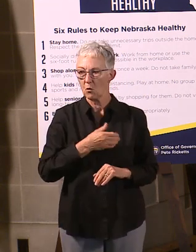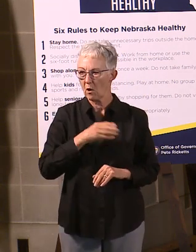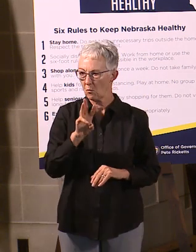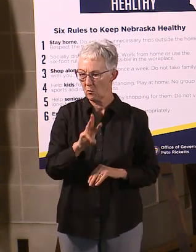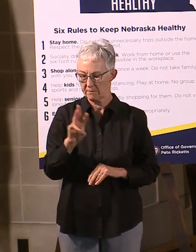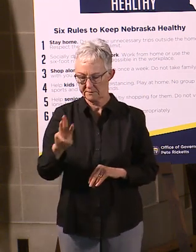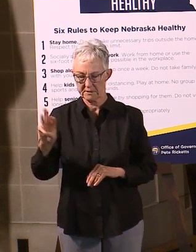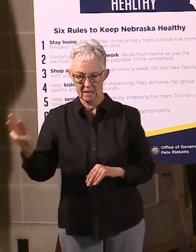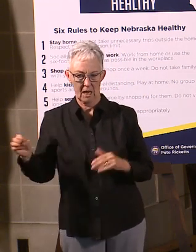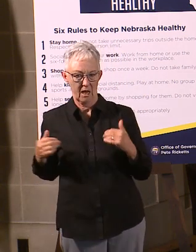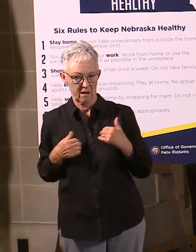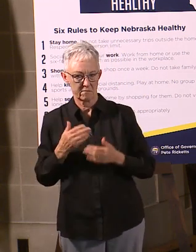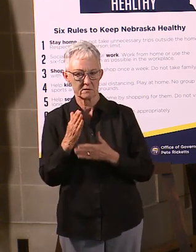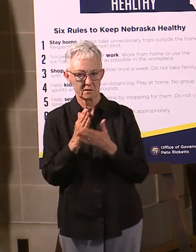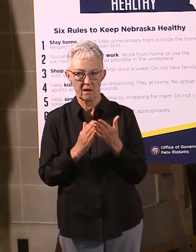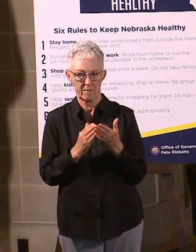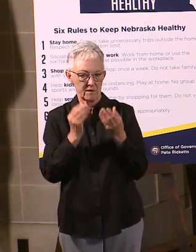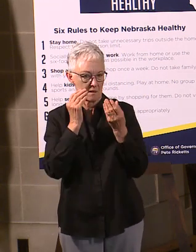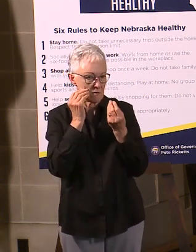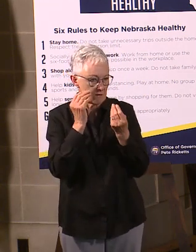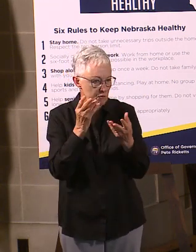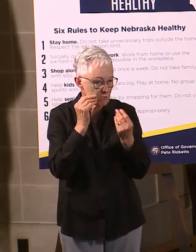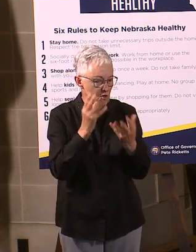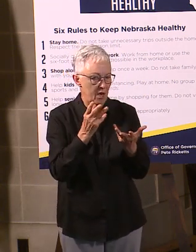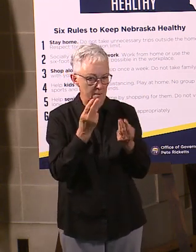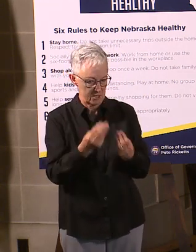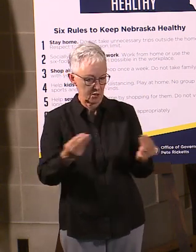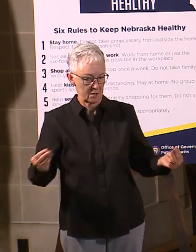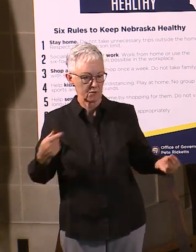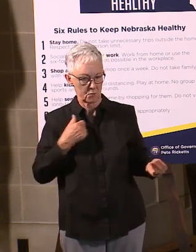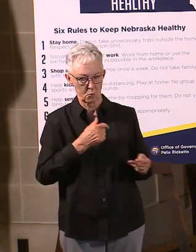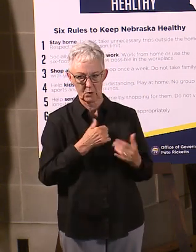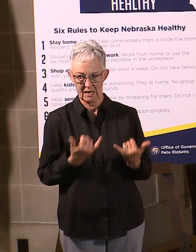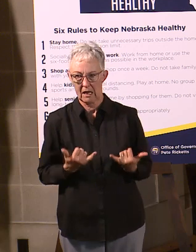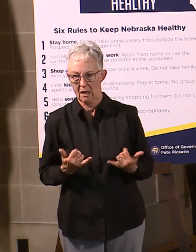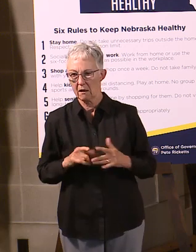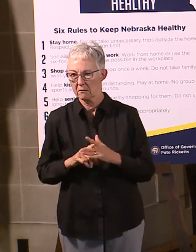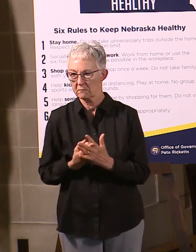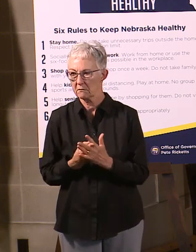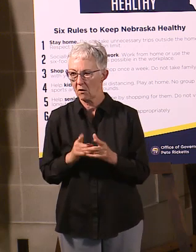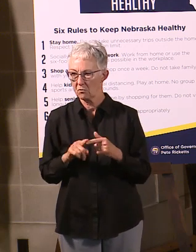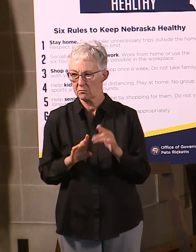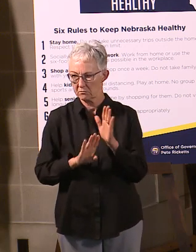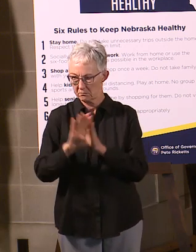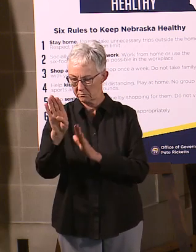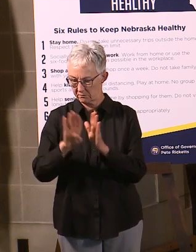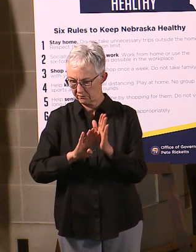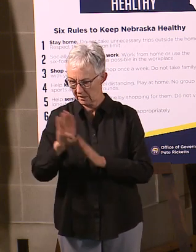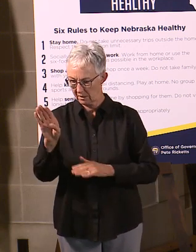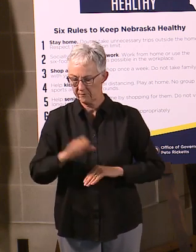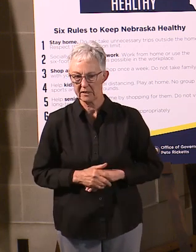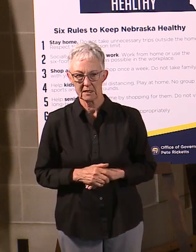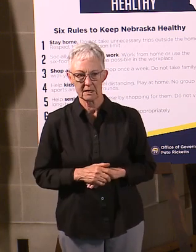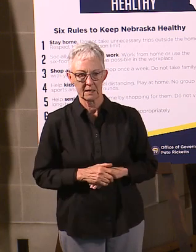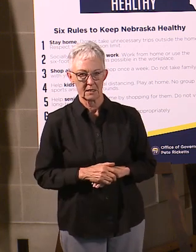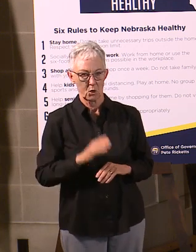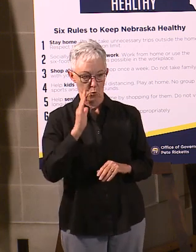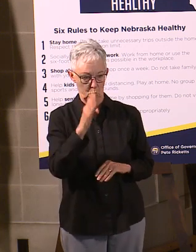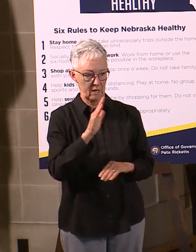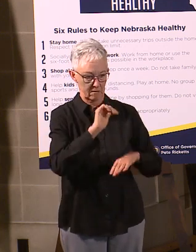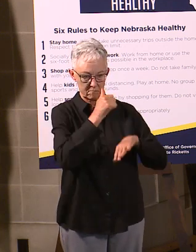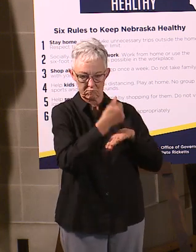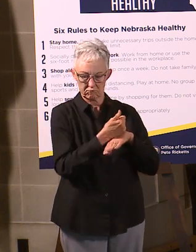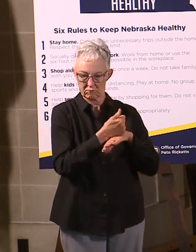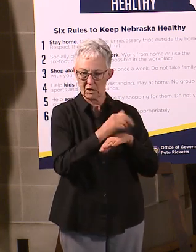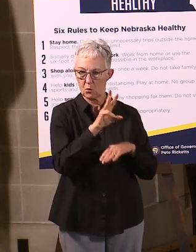develop. In fact, starting I think as soon as next week, we're moving forward with webinar series on how teachers can really be